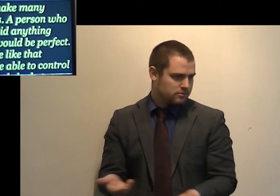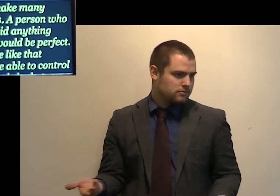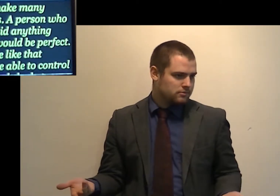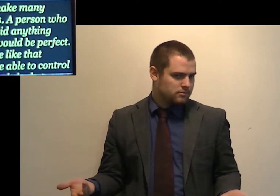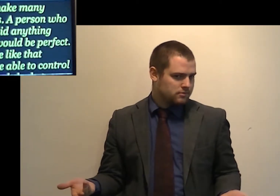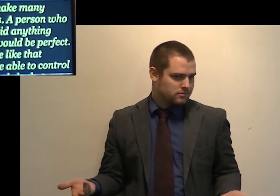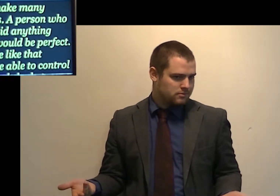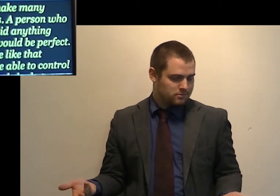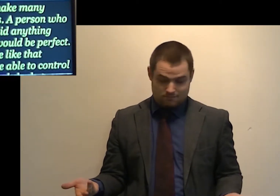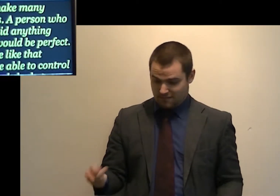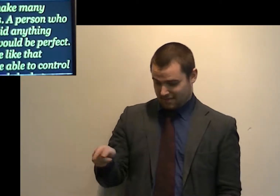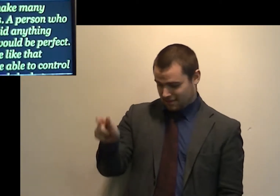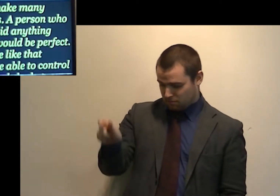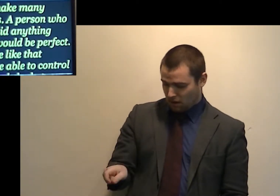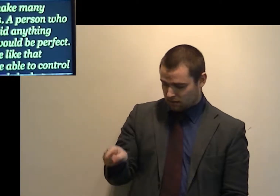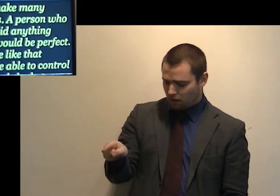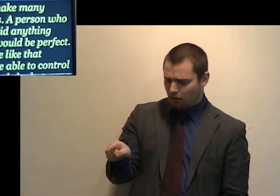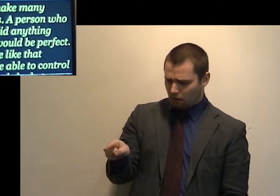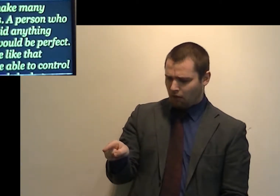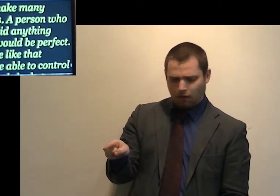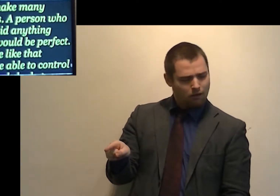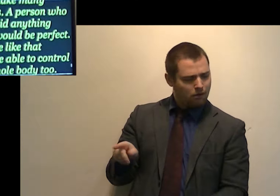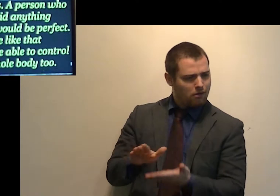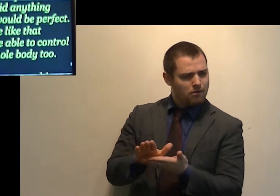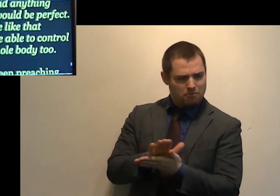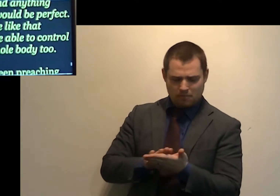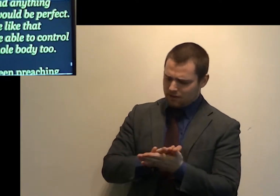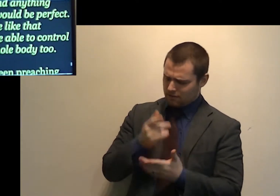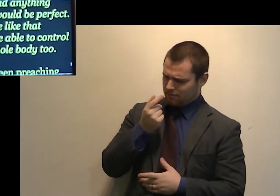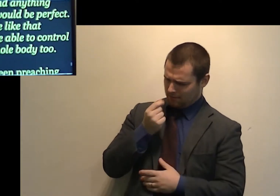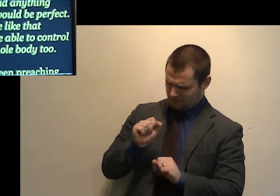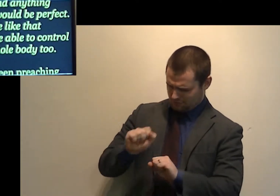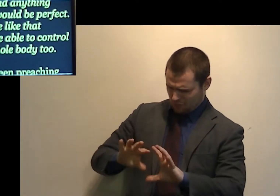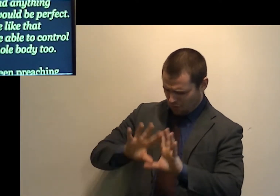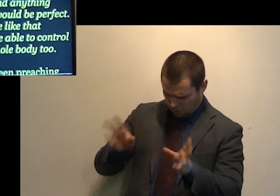Someone like that, would be able to control their whole body too.